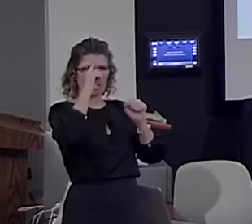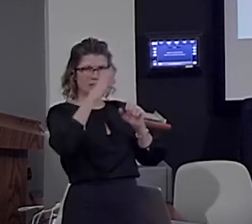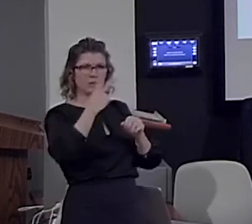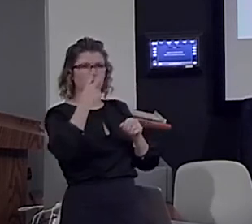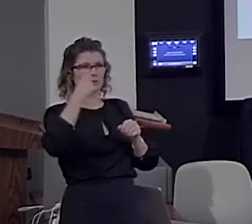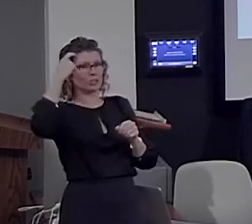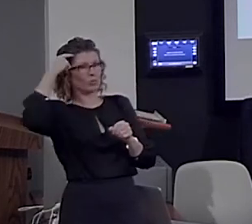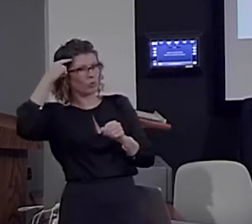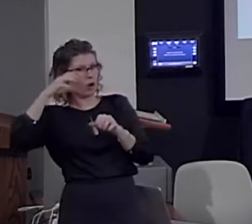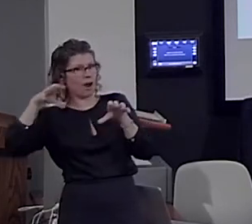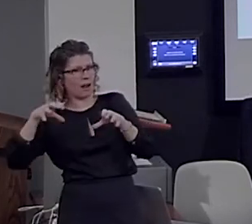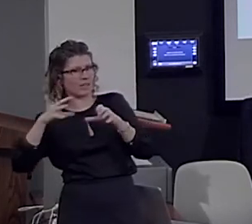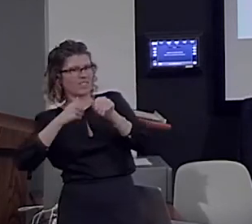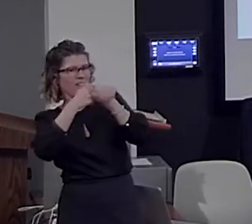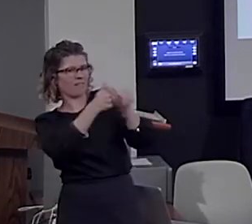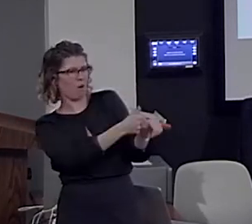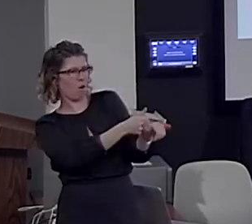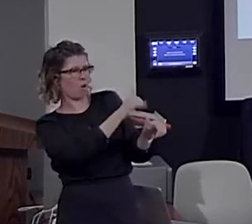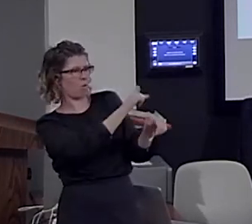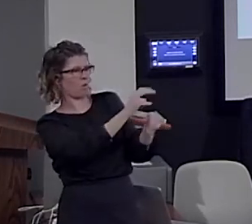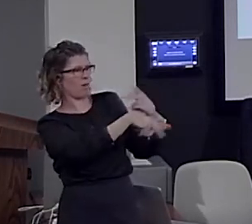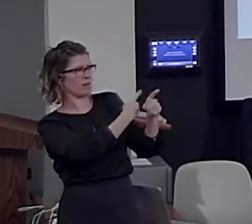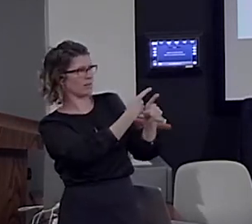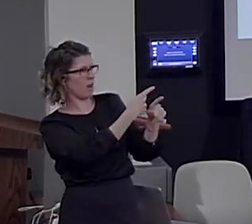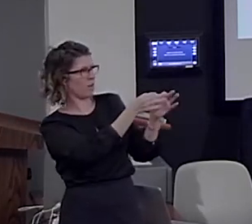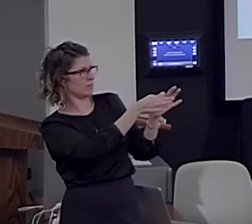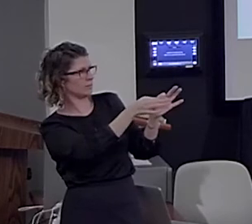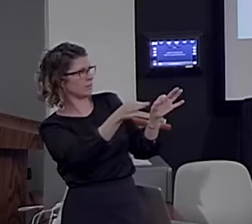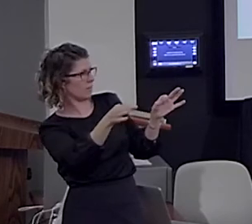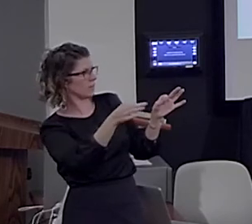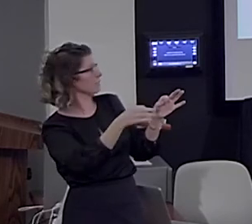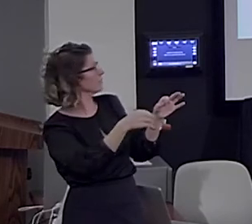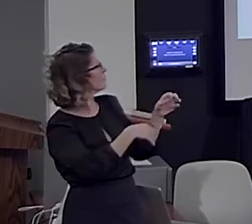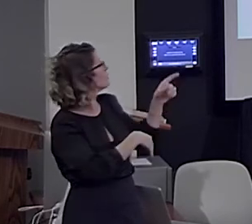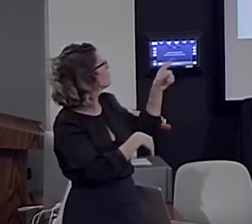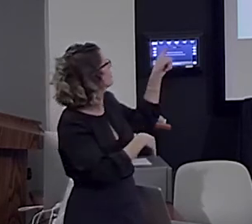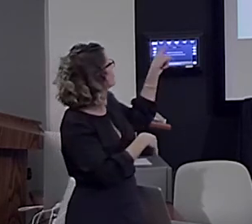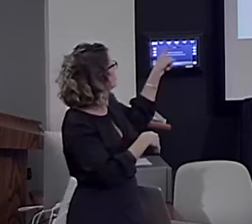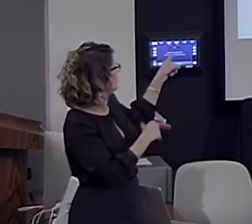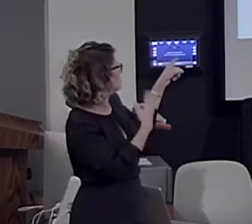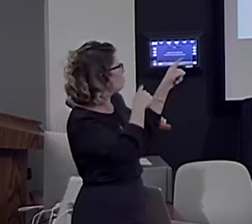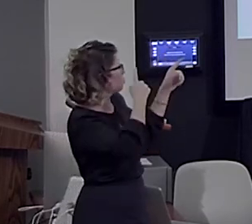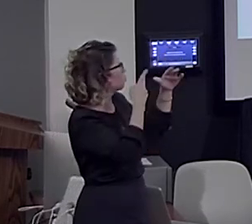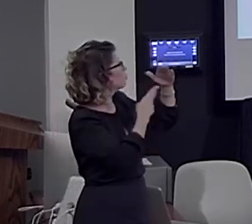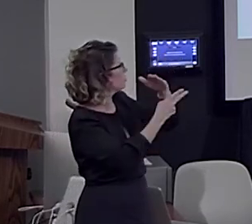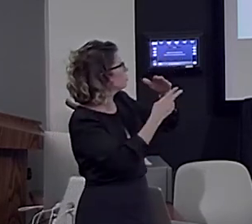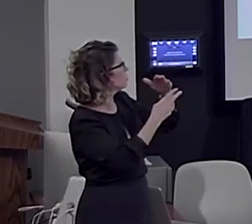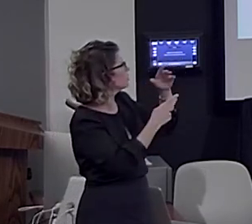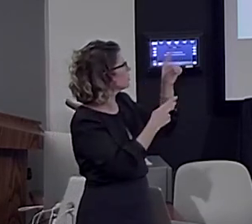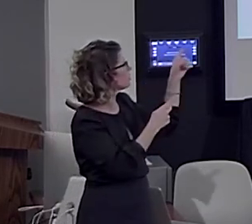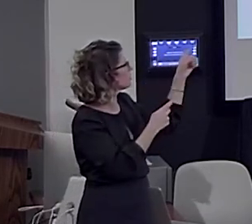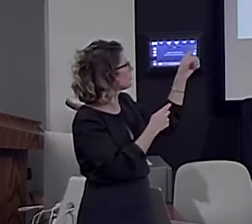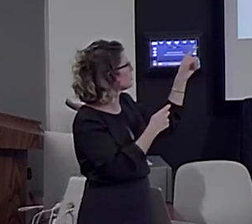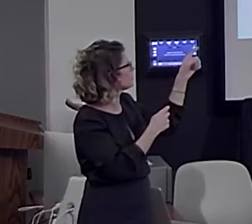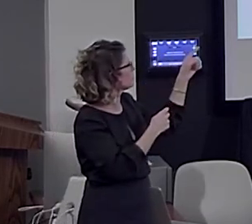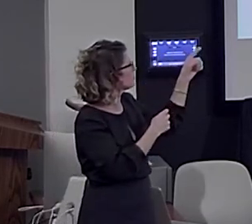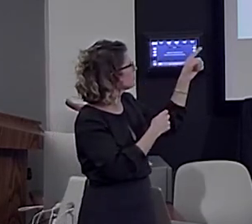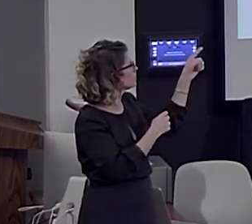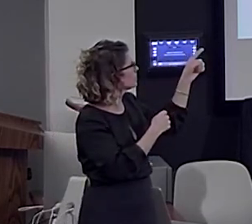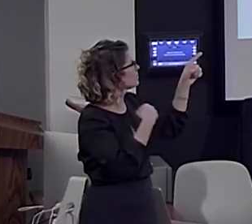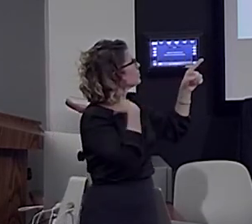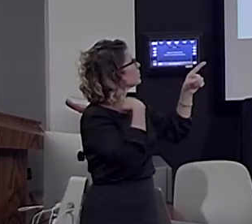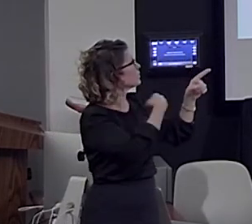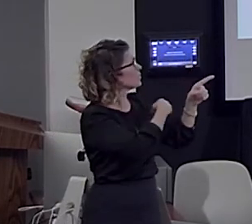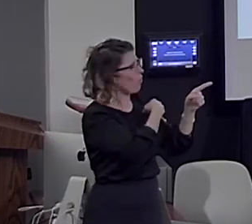sentence. So, this is what we predicted. I will not go much into the more detail. We recorded from several